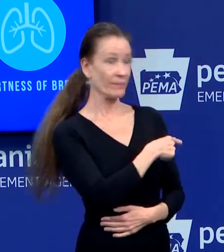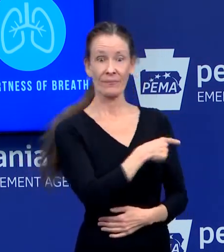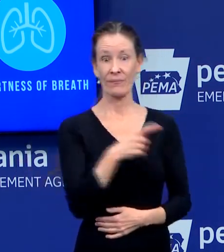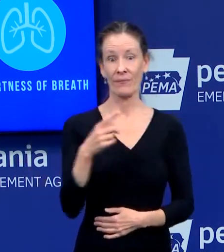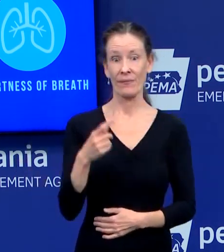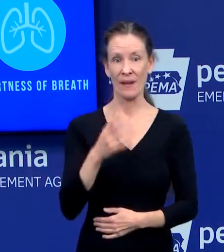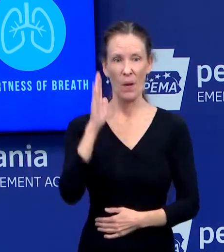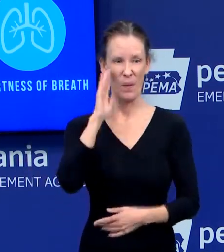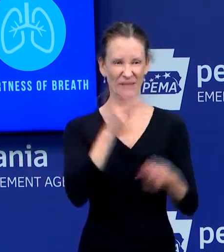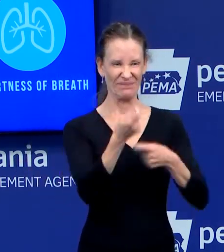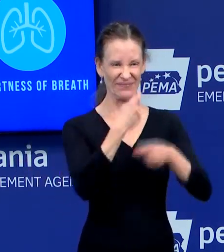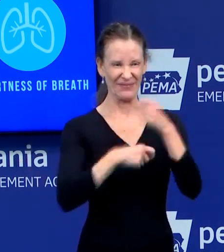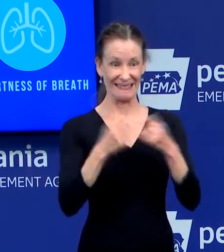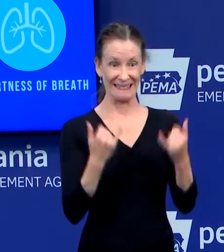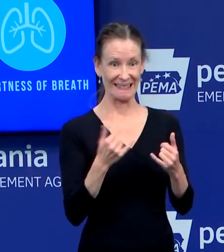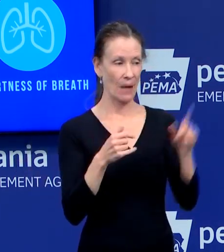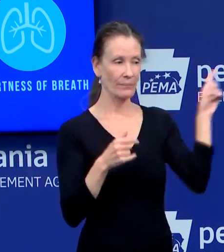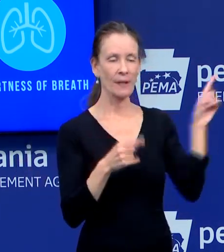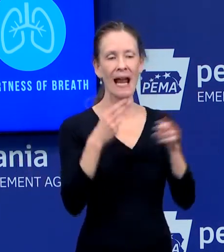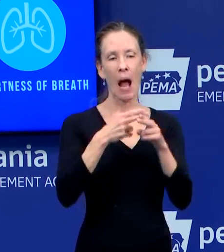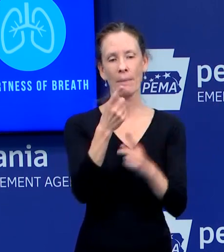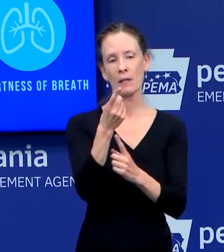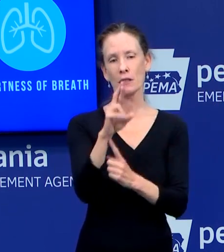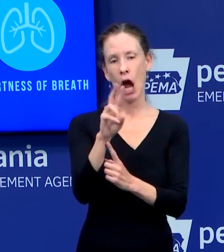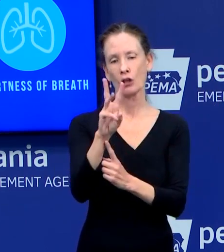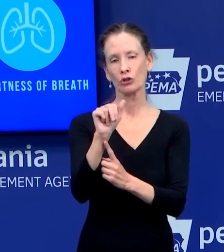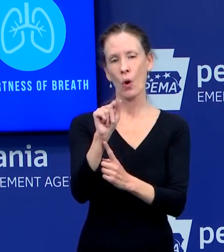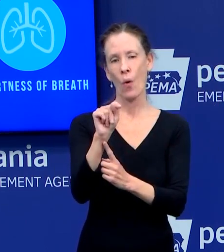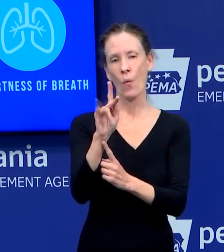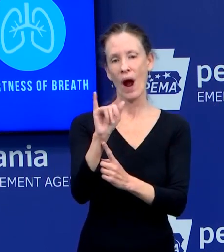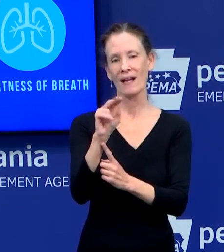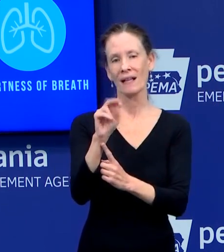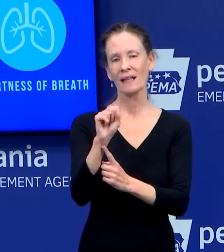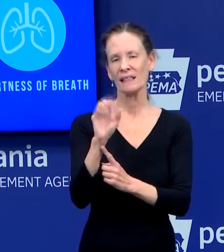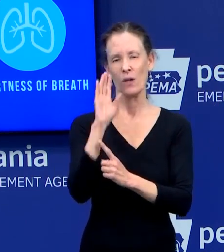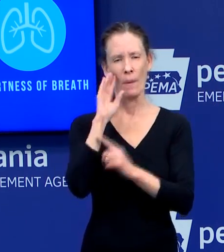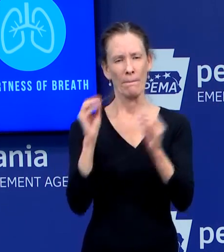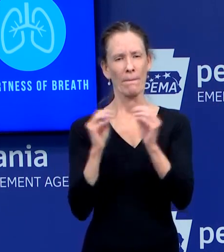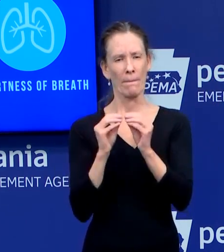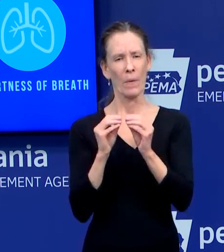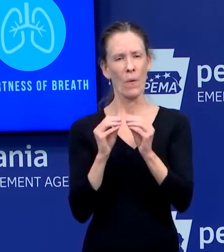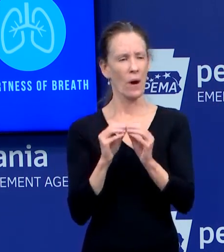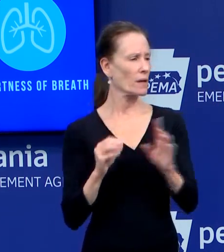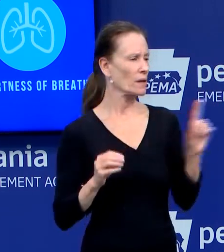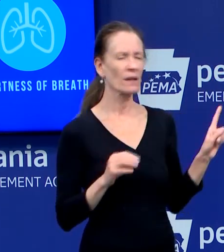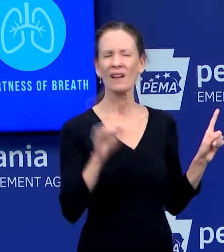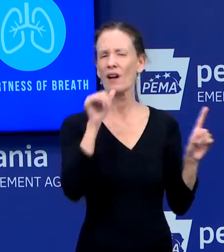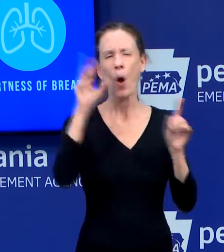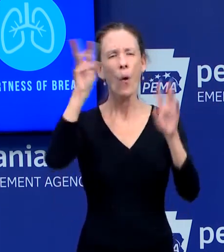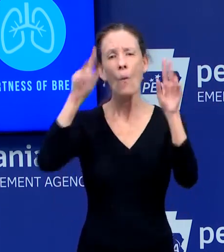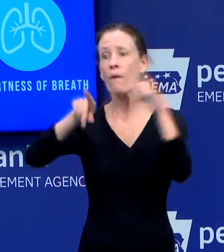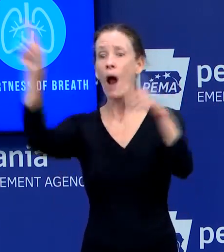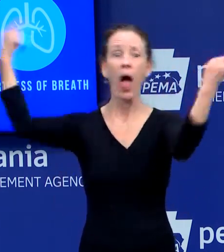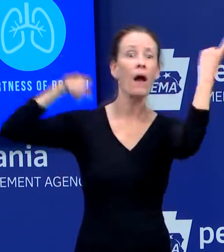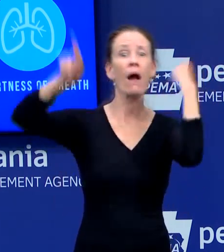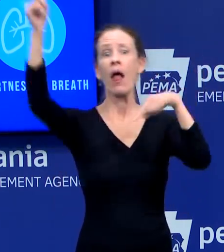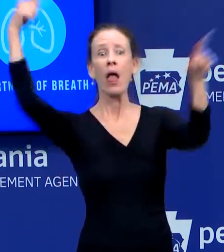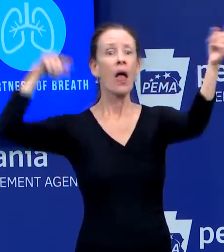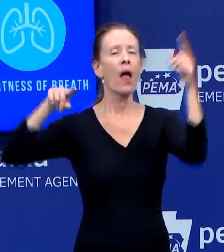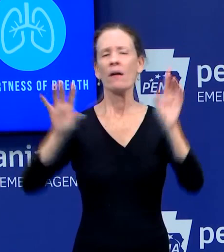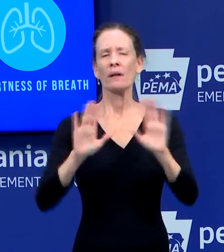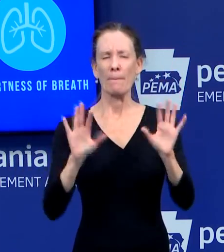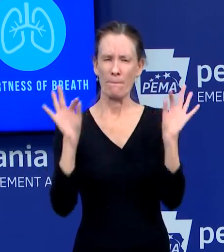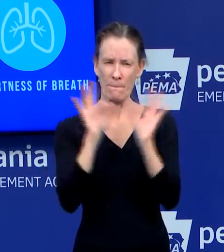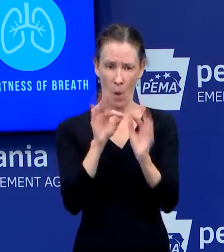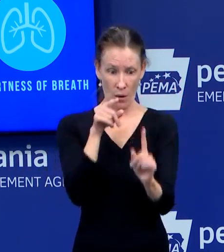were today, but they have focused on exposure. Do you, have you been exposed to travel history or someone who might have COVID